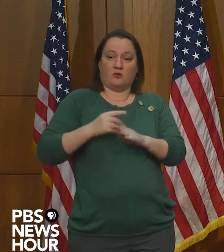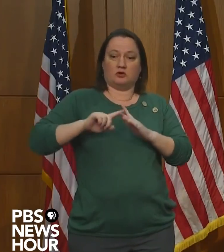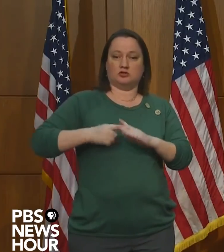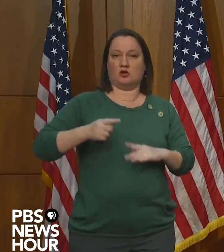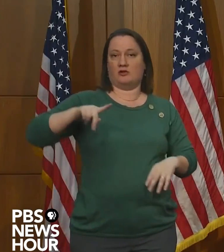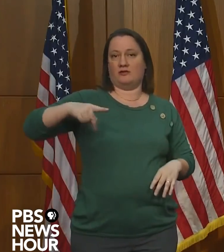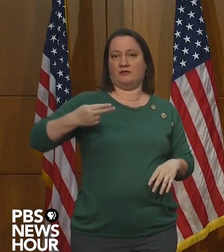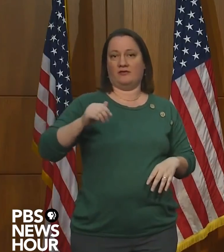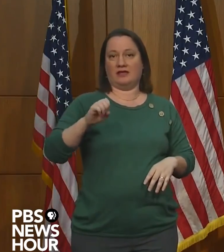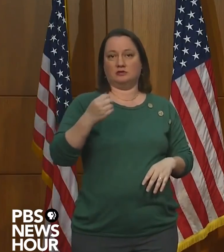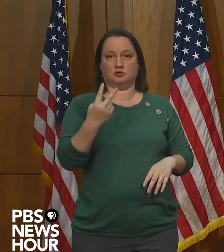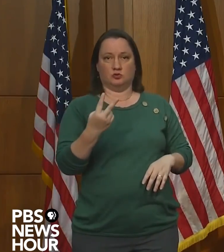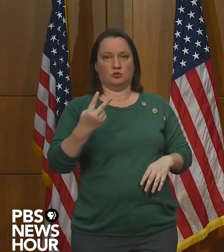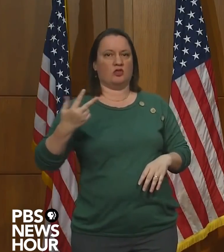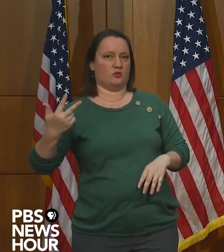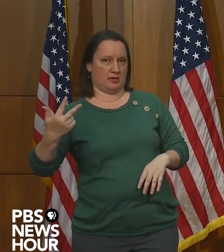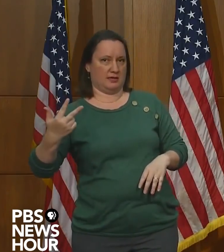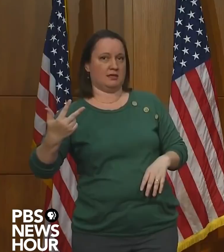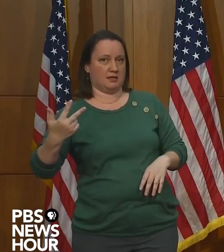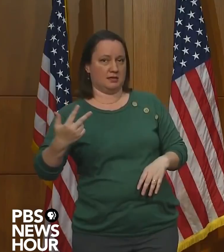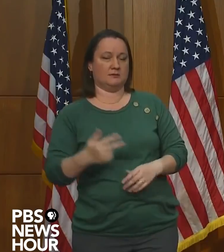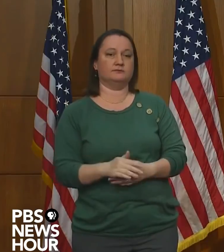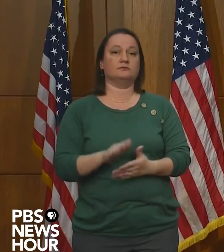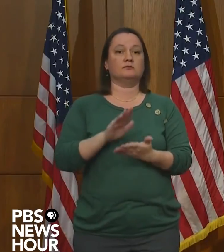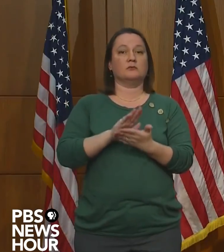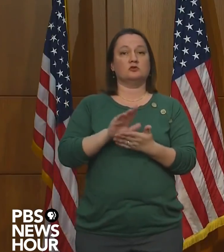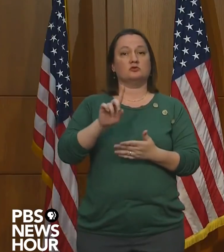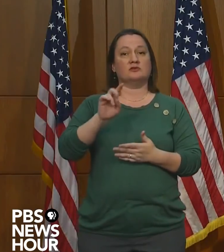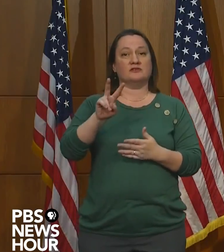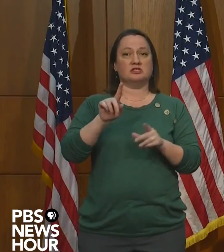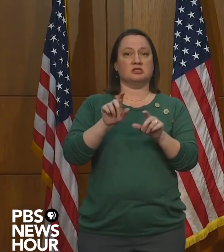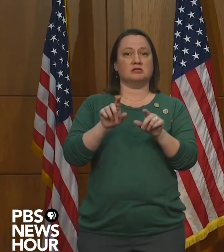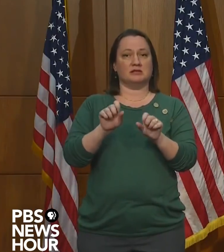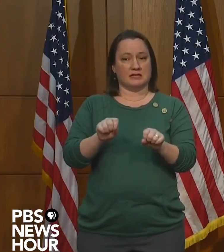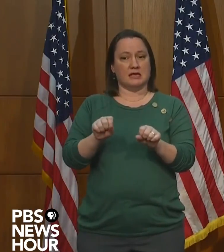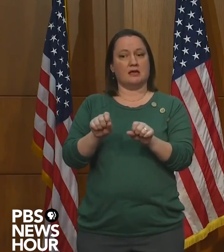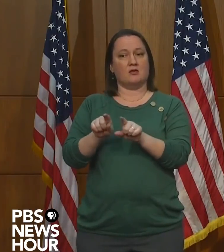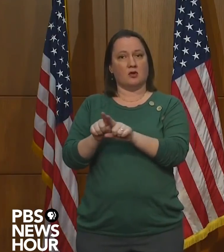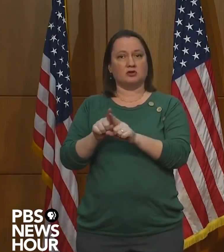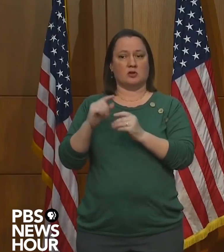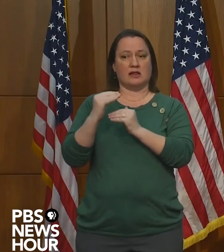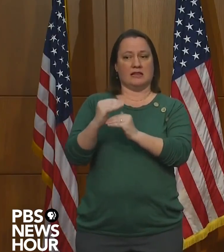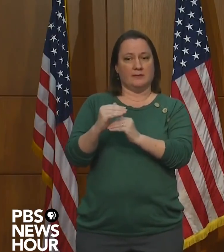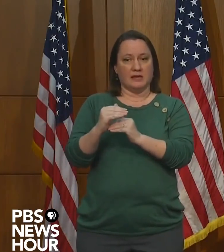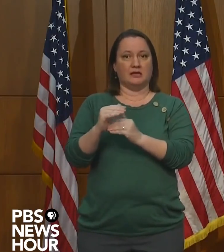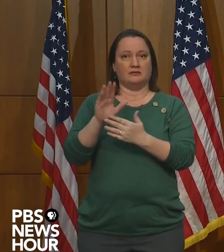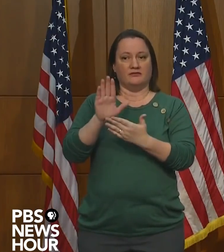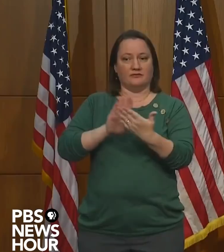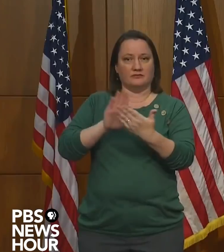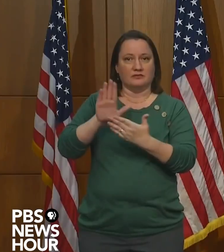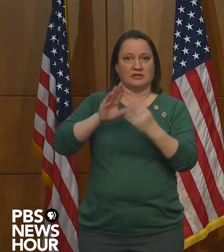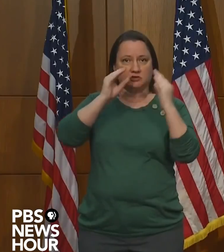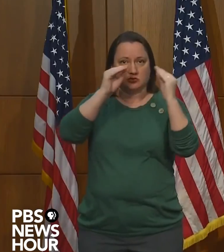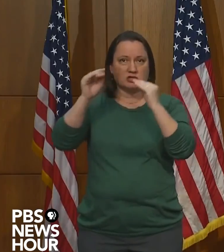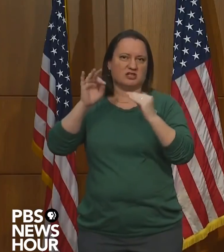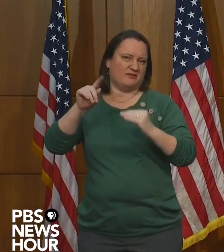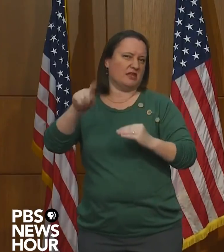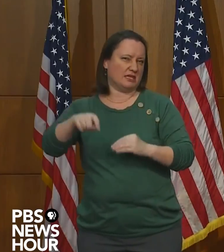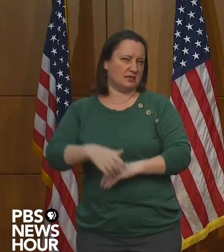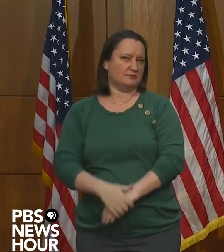Phase 3. School divisions also have flexibility to limit in-person instruction if needed.